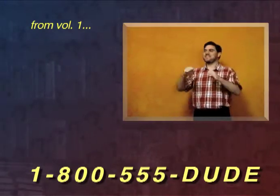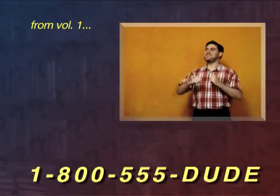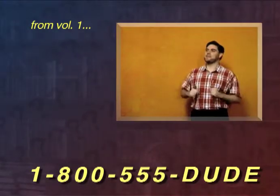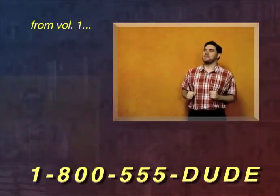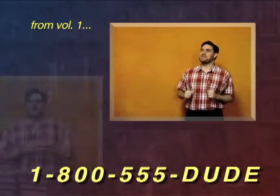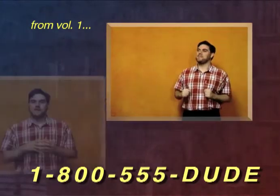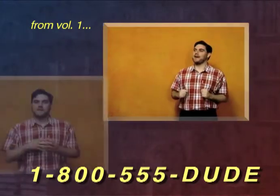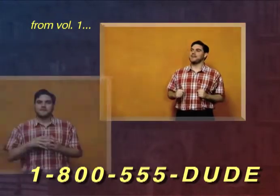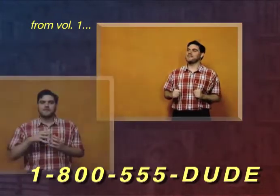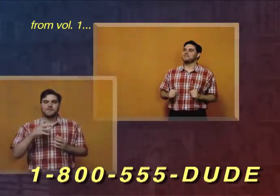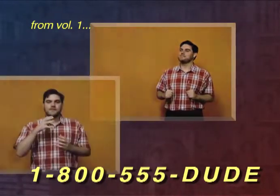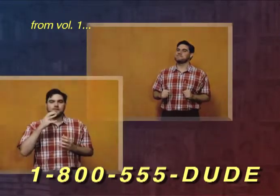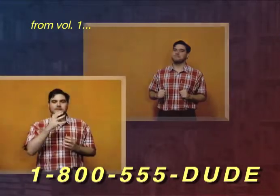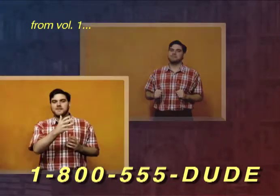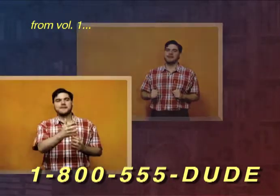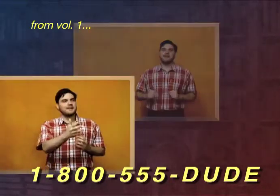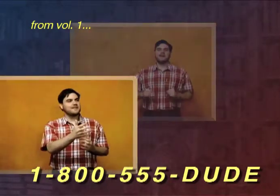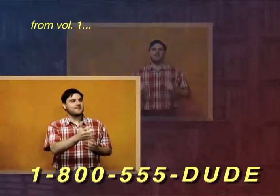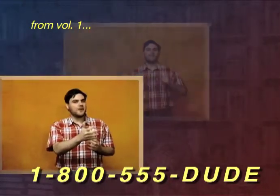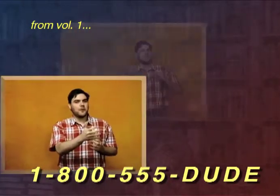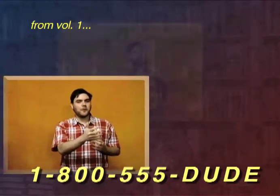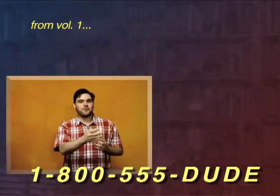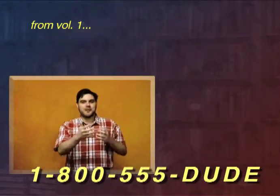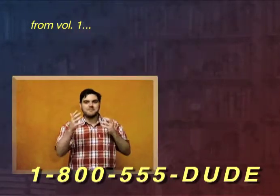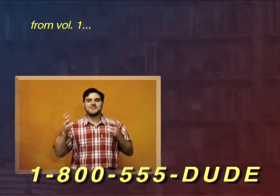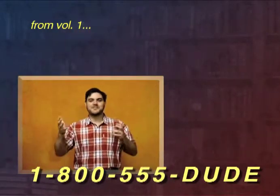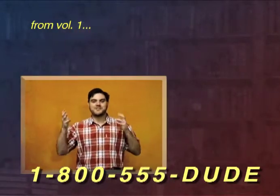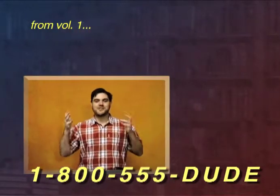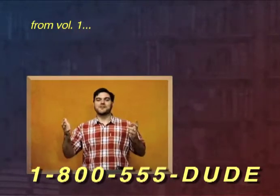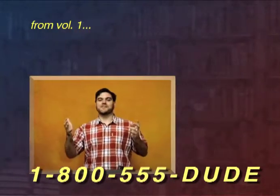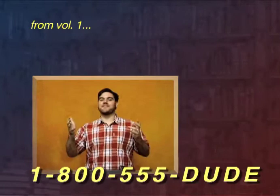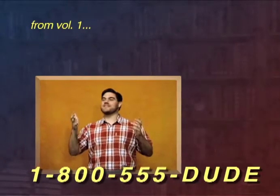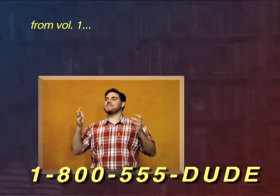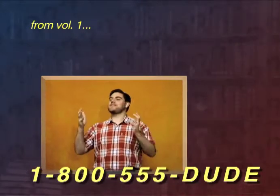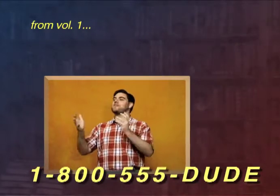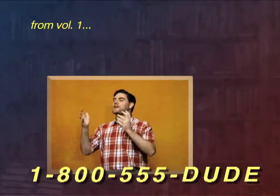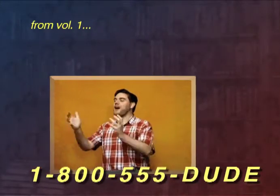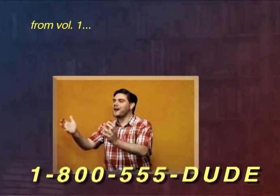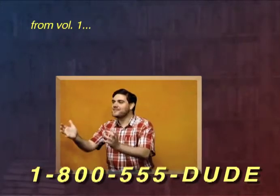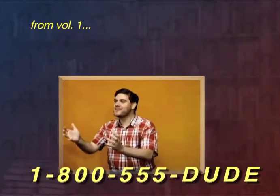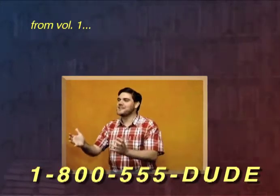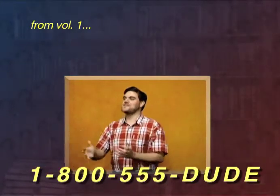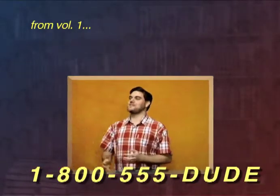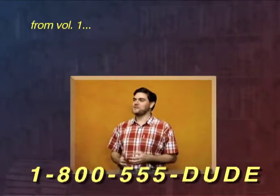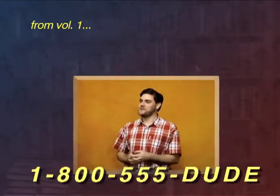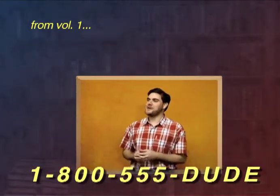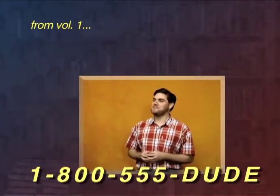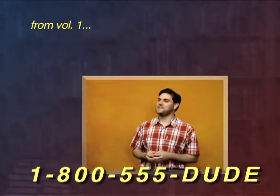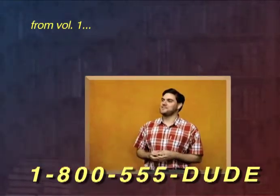the contemplative mind to the thinking soul, images serve as if they were contents of perception.